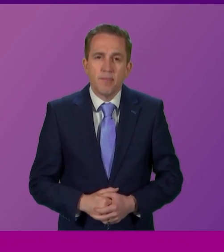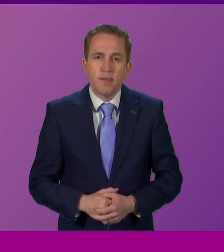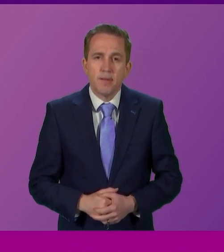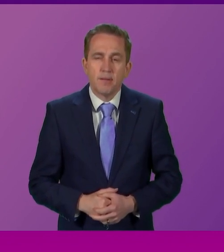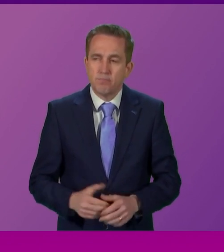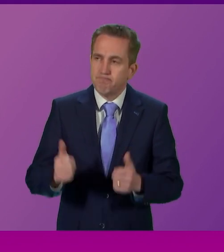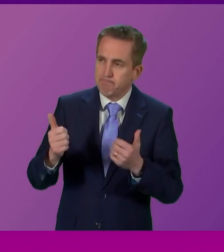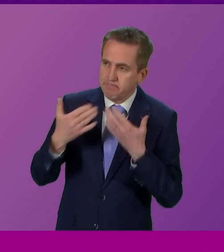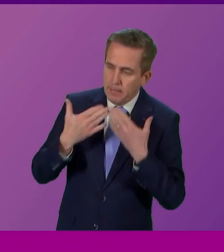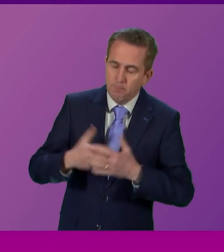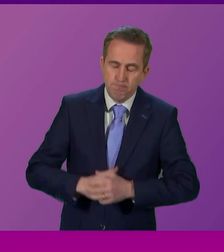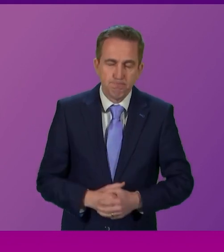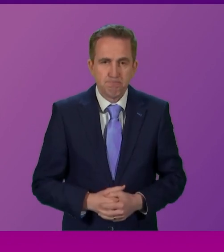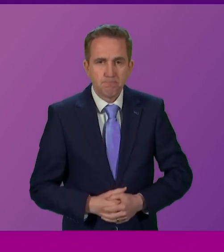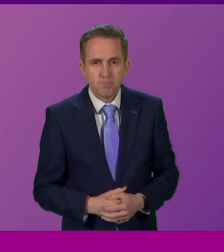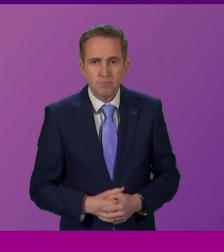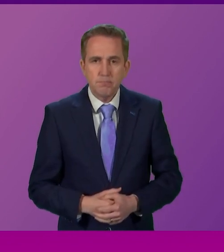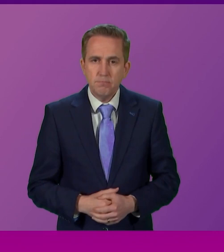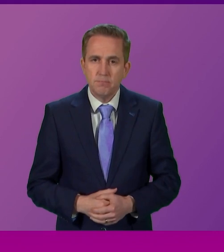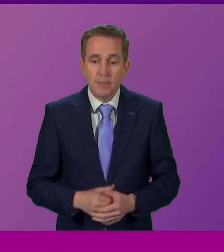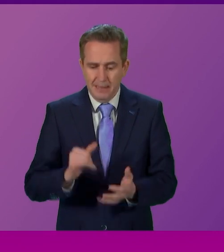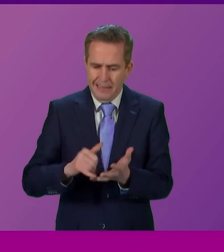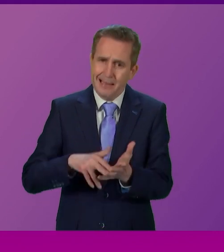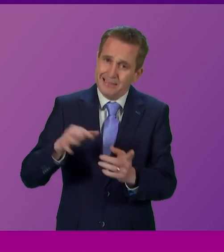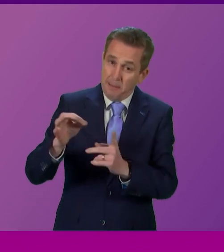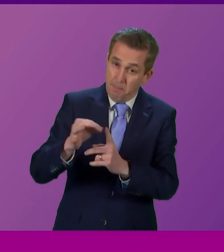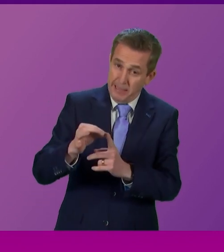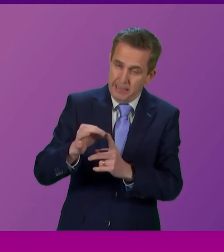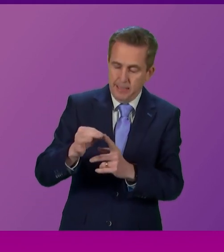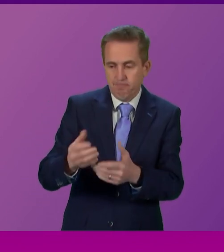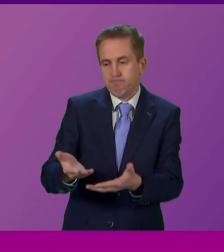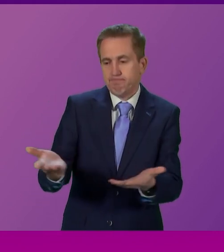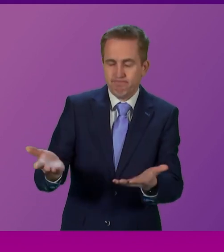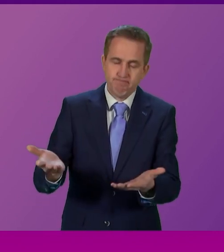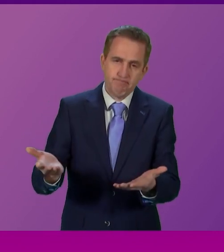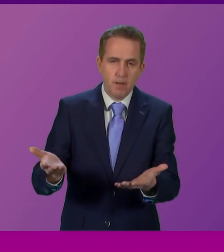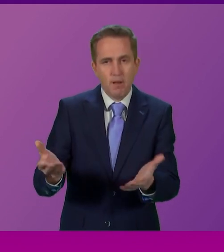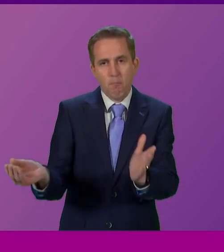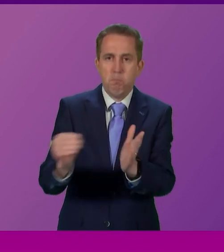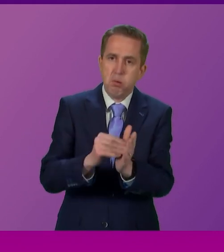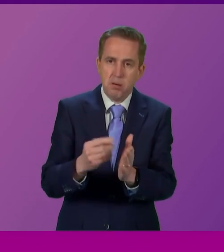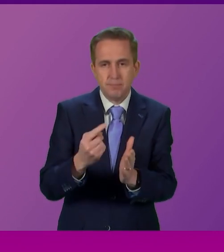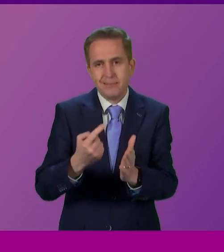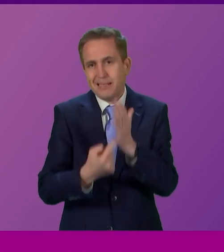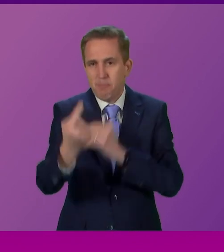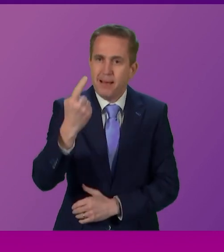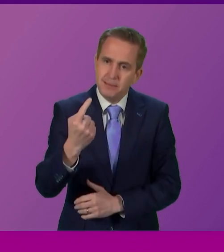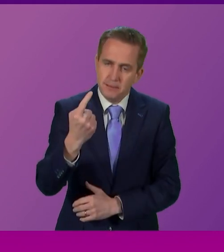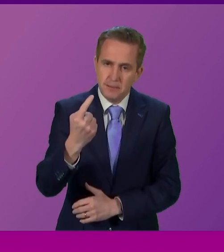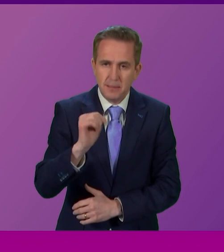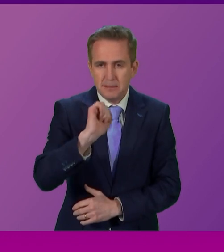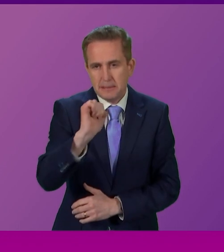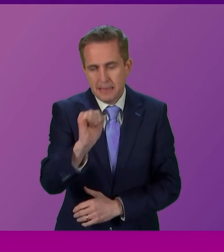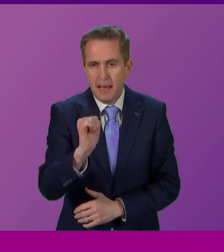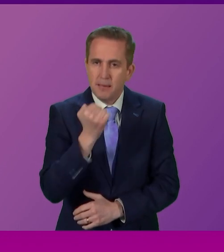Thank you, President Officer. Today, the SNP have once again chosen to put independence above all the urgent